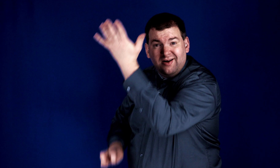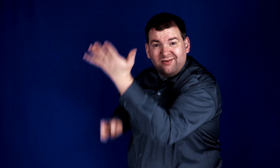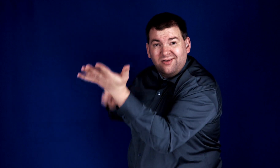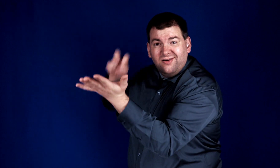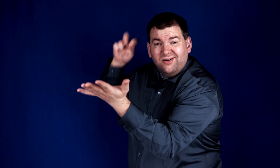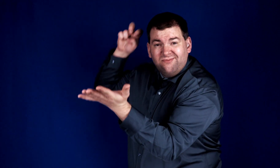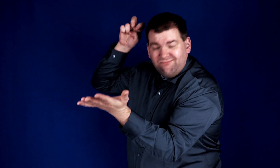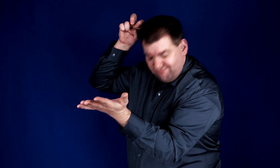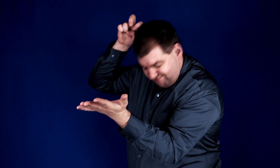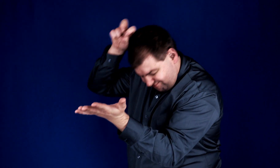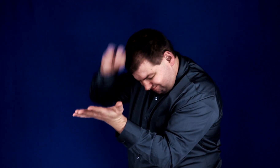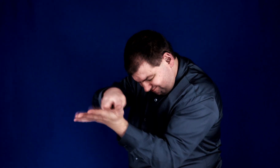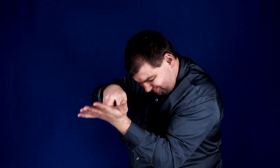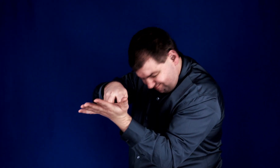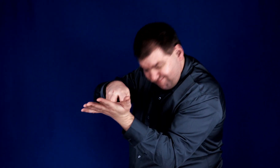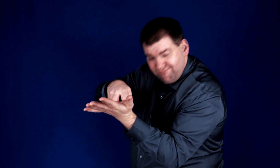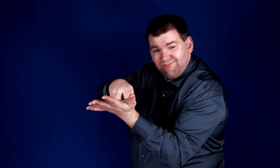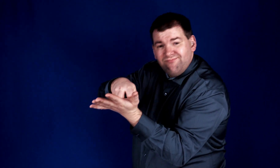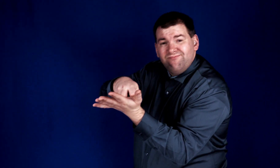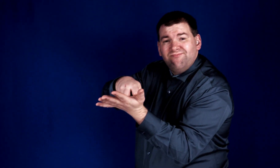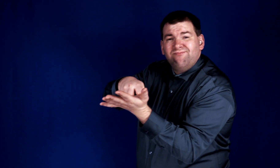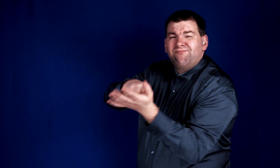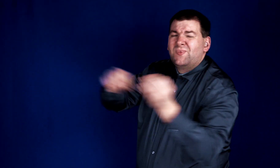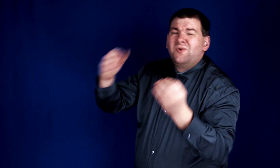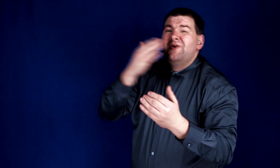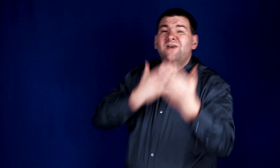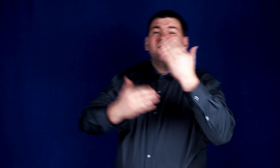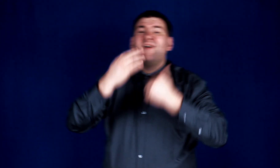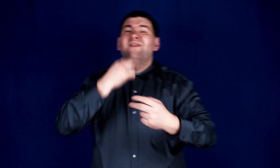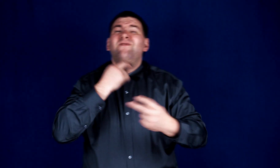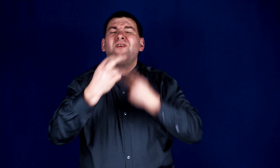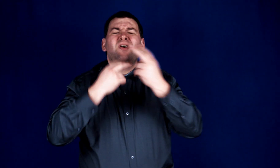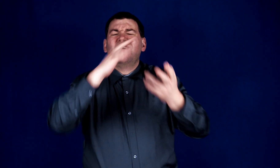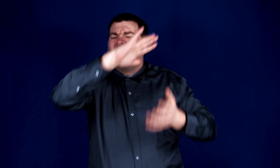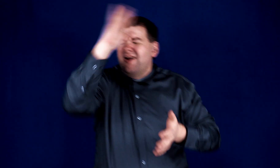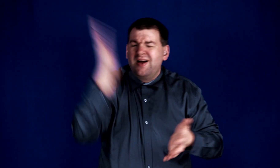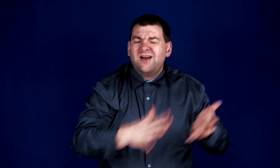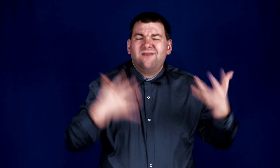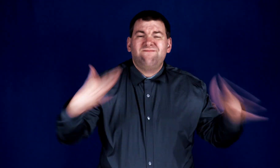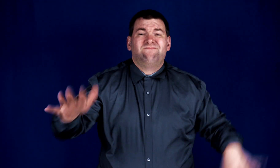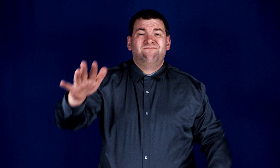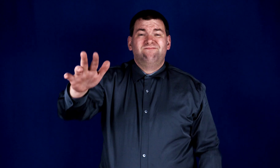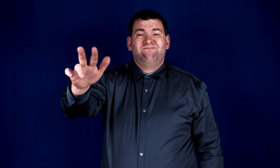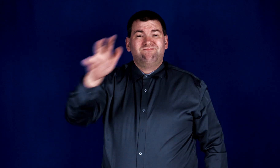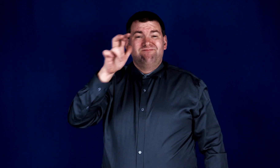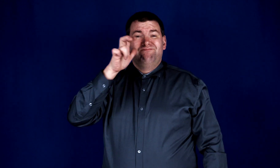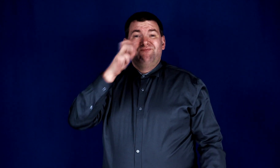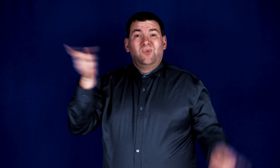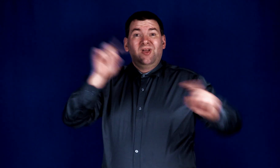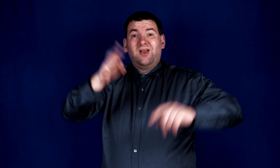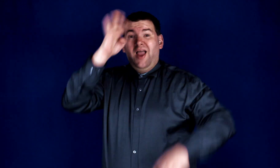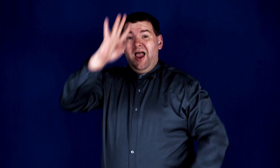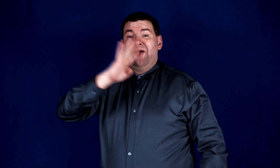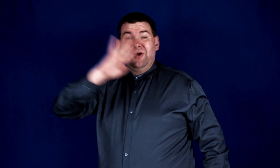on my knees No sweeter voice you'll ever hear When God